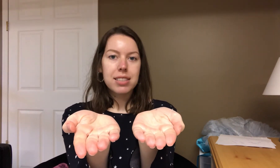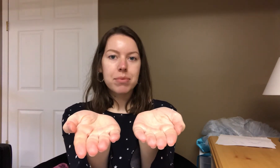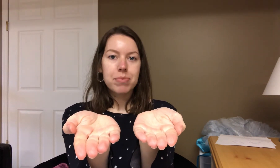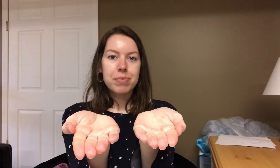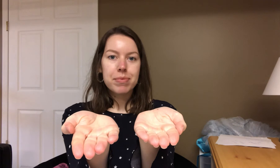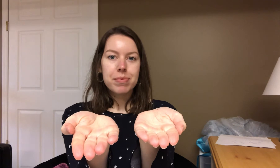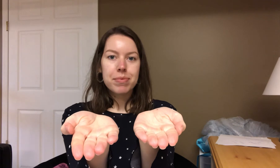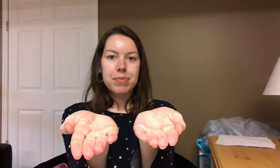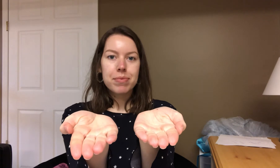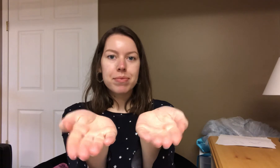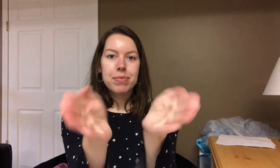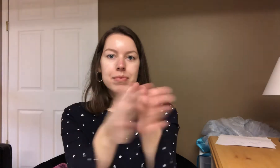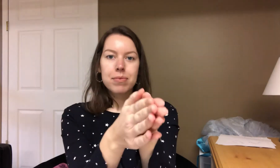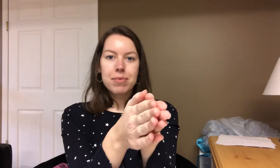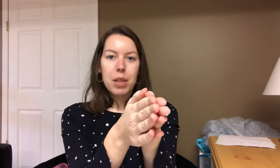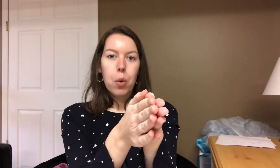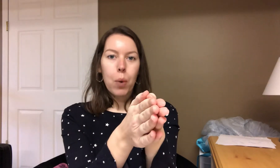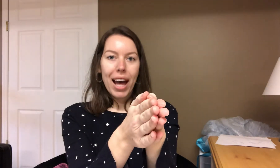wag.